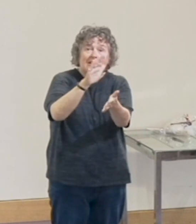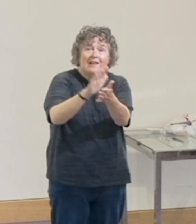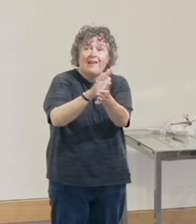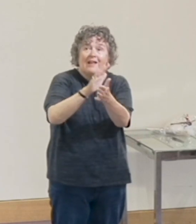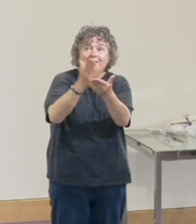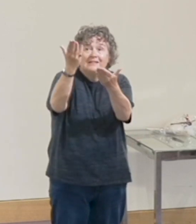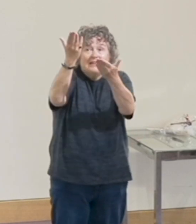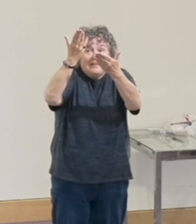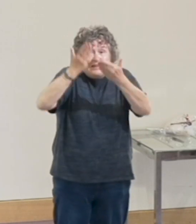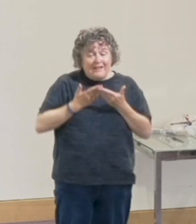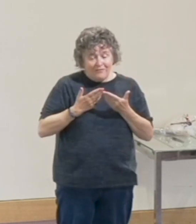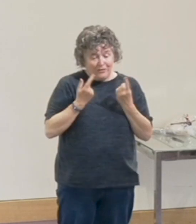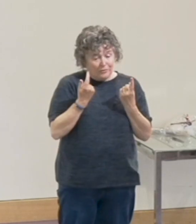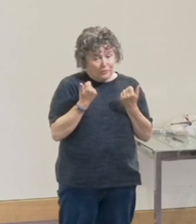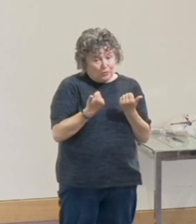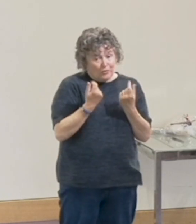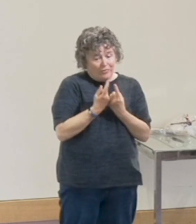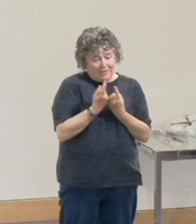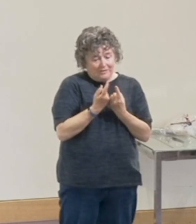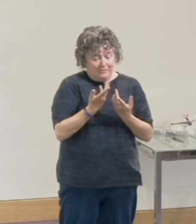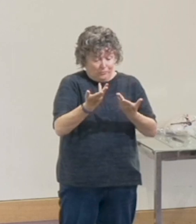giving these really good gifts.